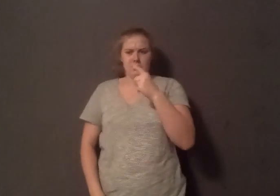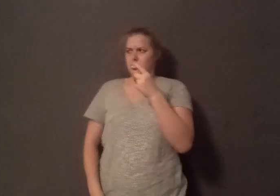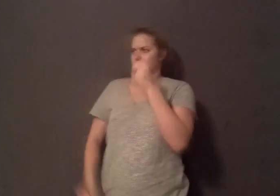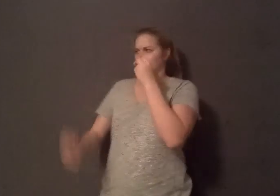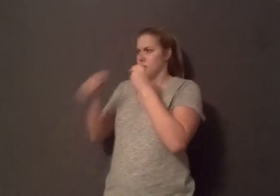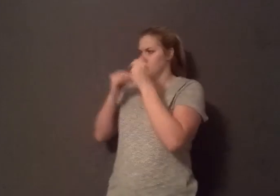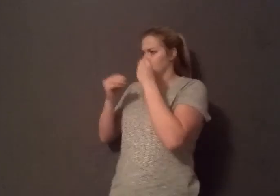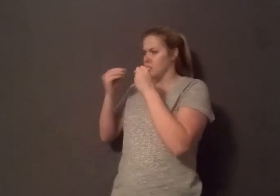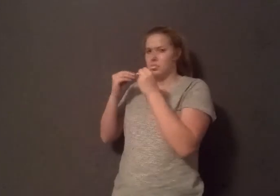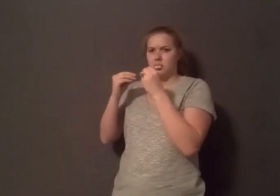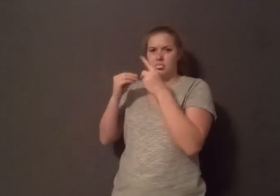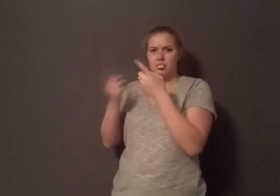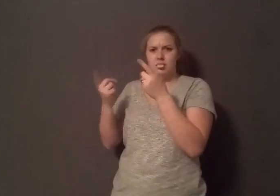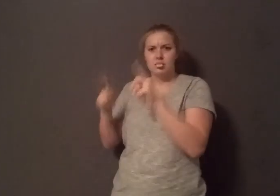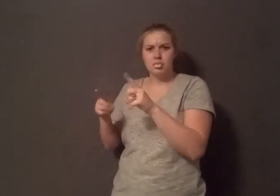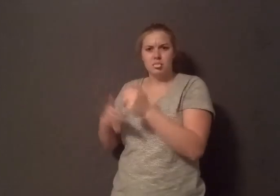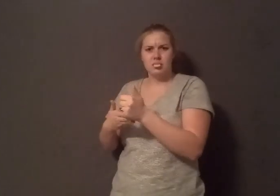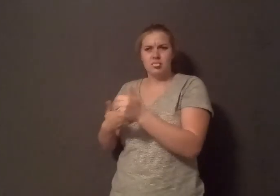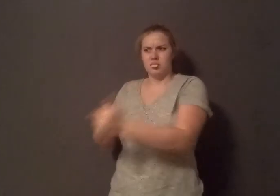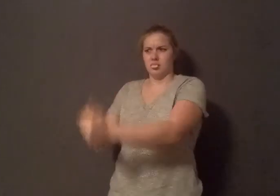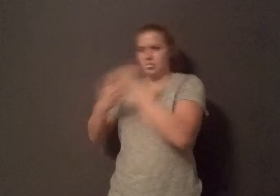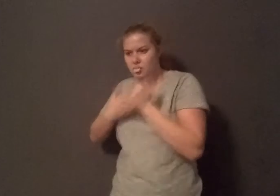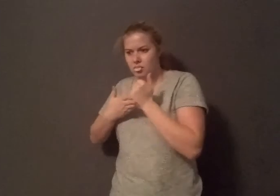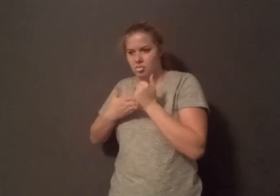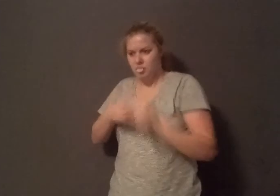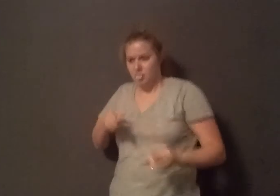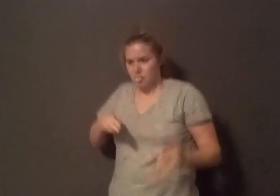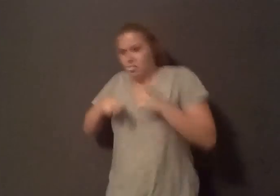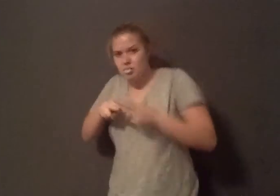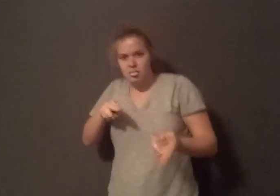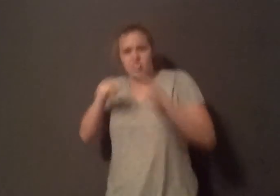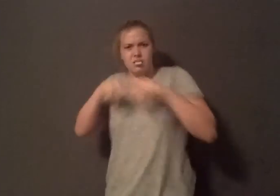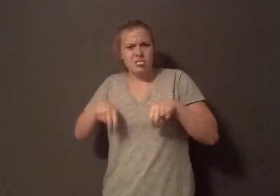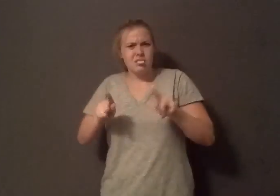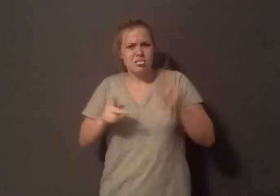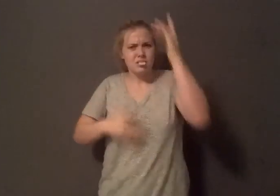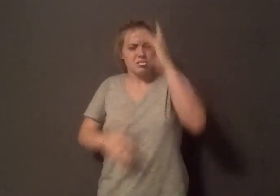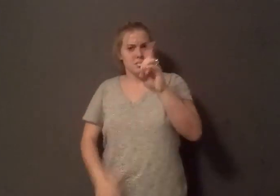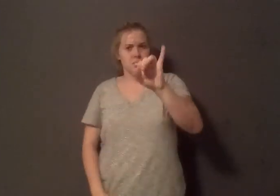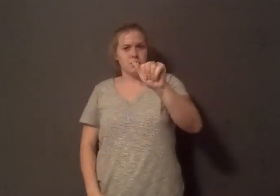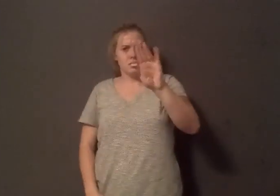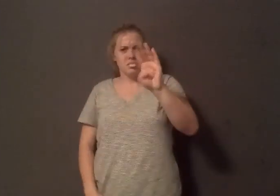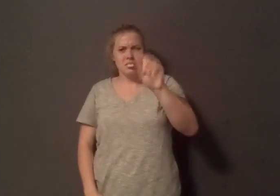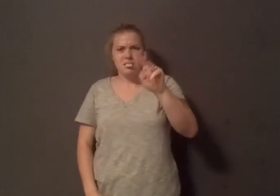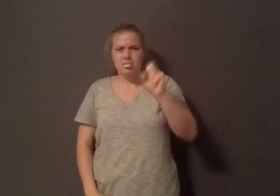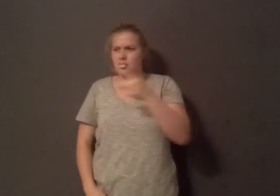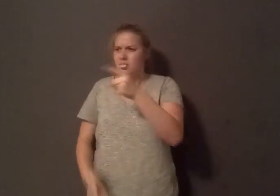with causing diabetes. How could they expect people not to get diabetes if this was the food they're recommending? And